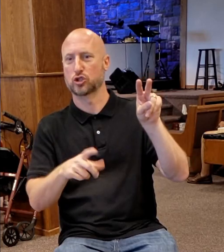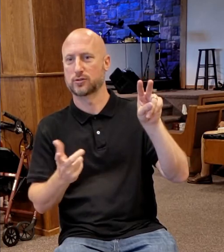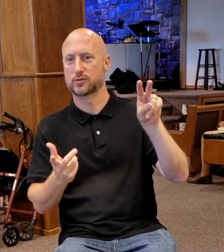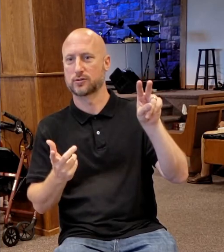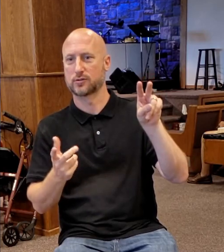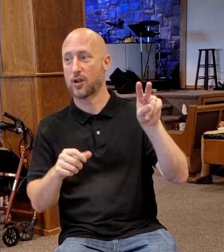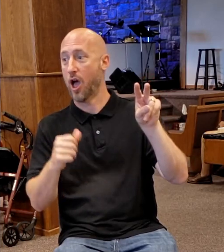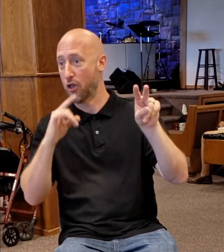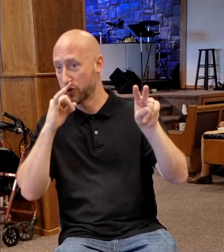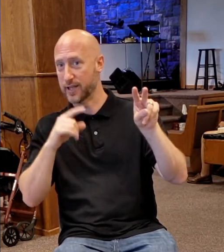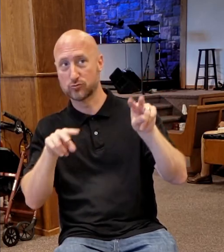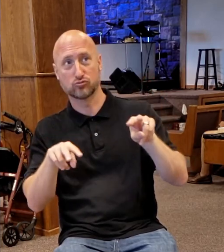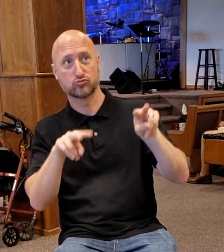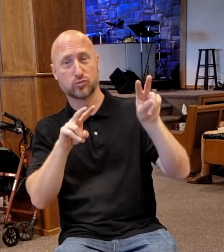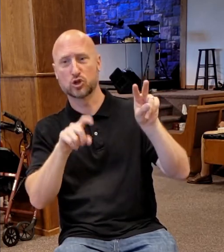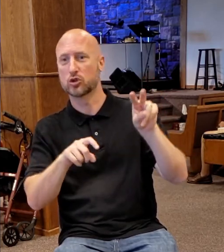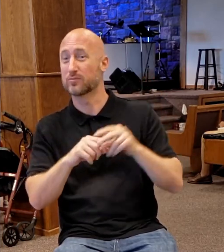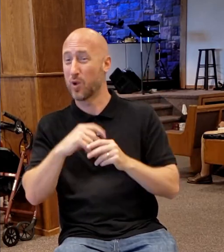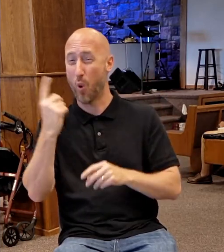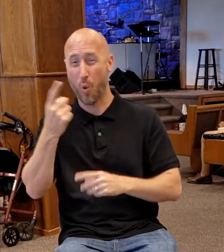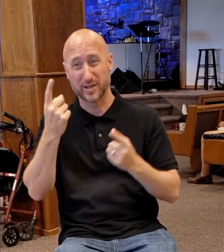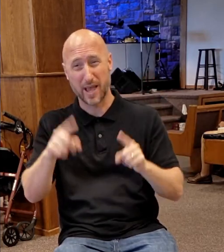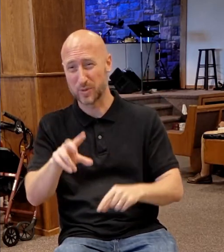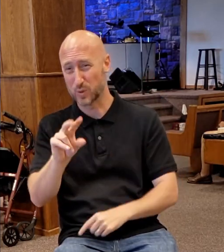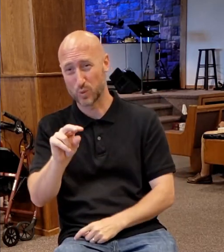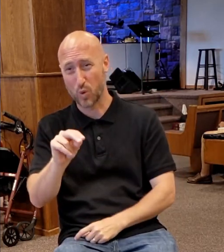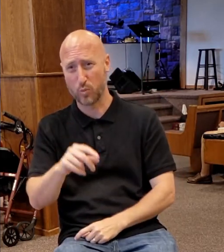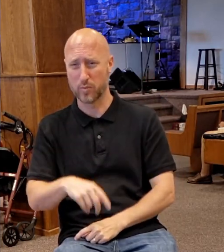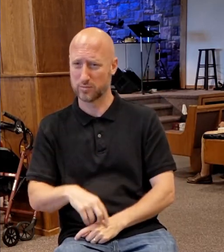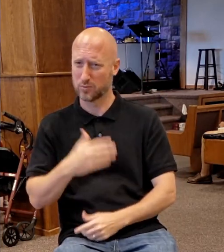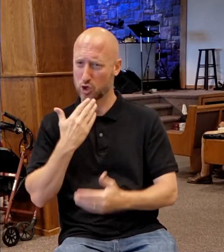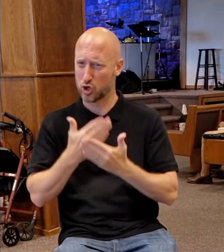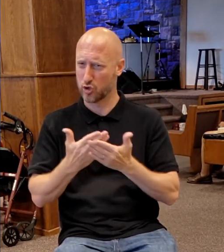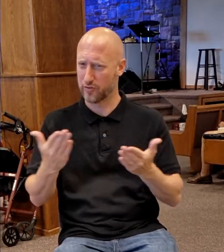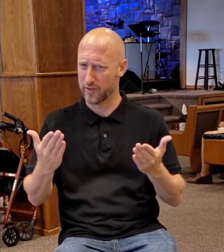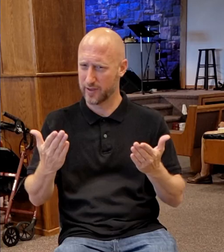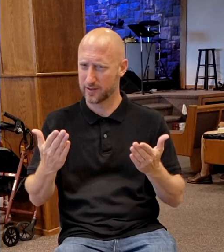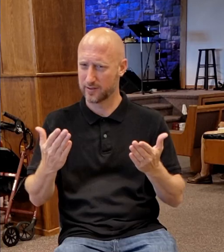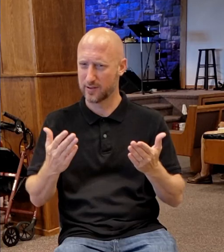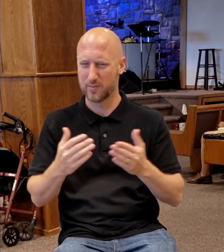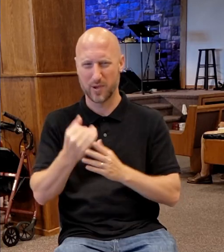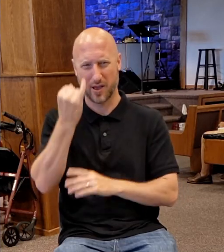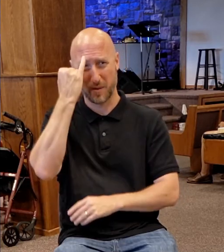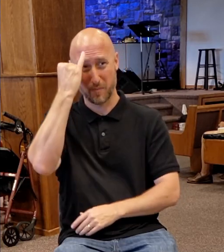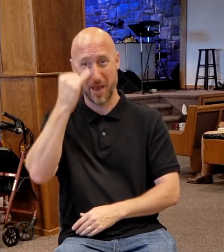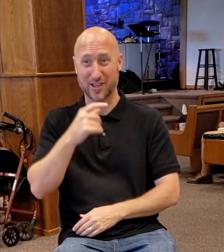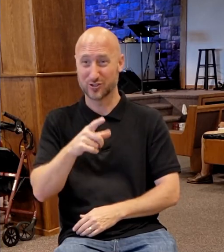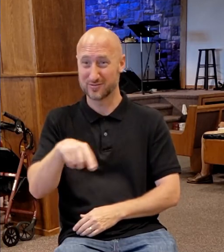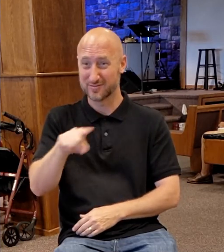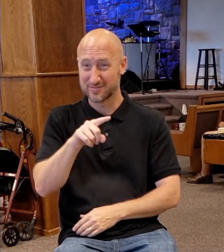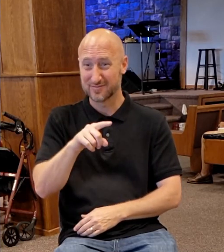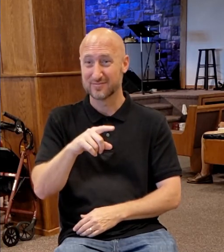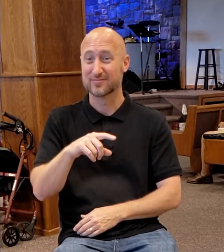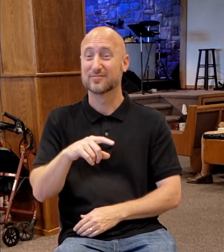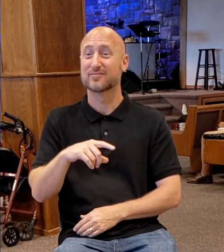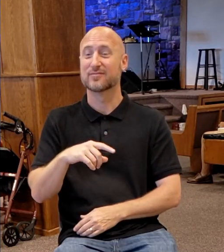Doesn't always happen, but that's a good thing. But what would it be like to be Jesus' younger sisters? What was it like